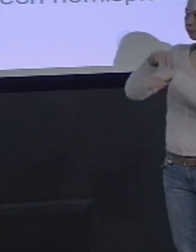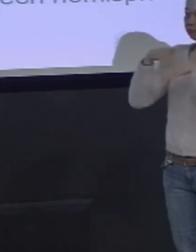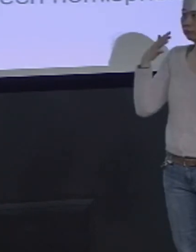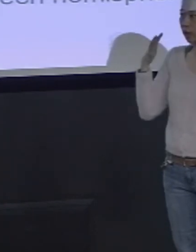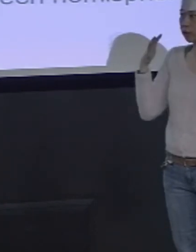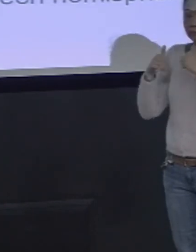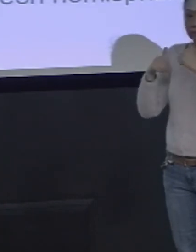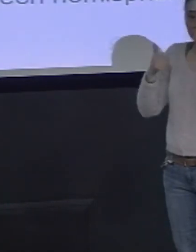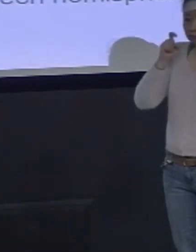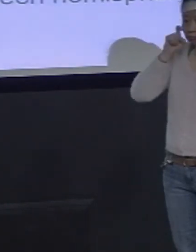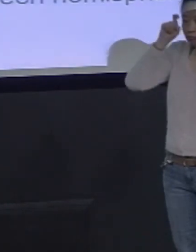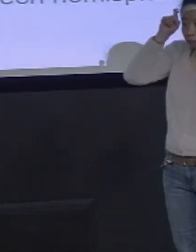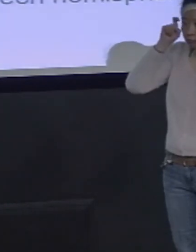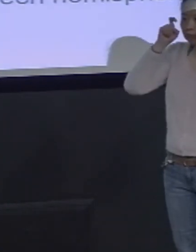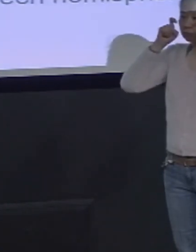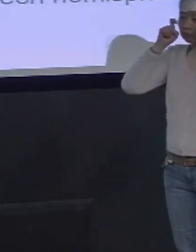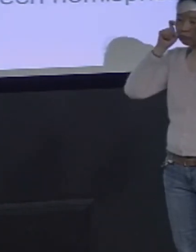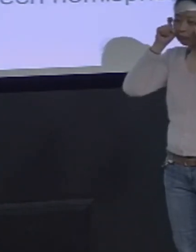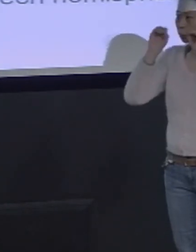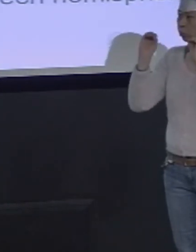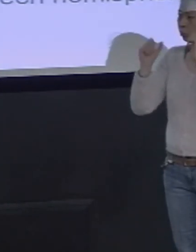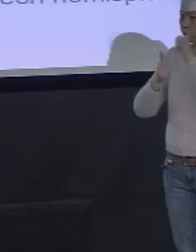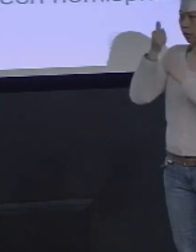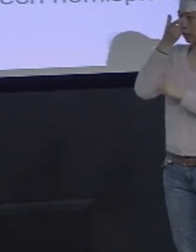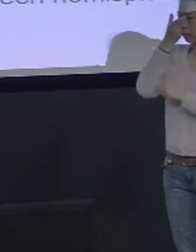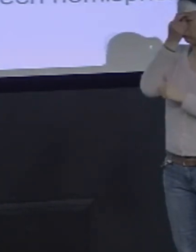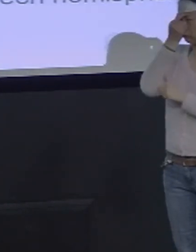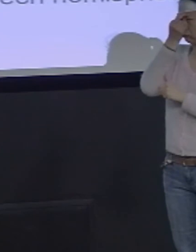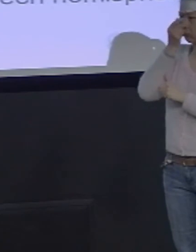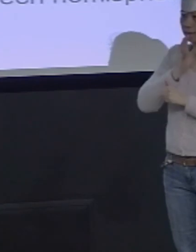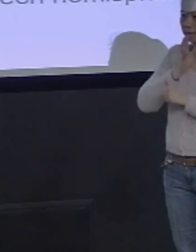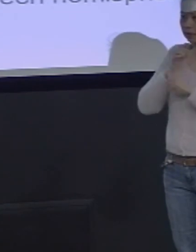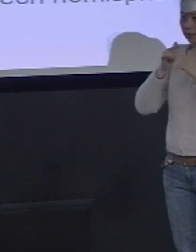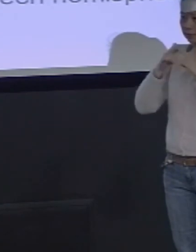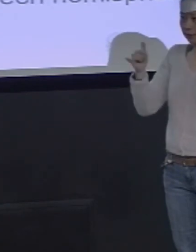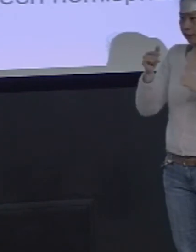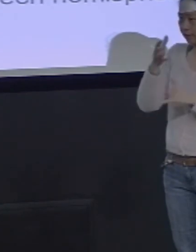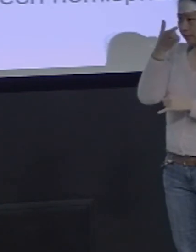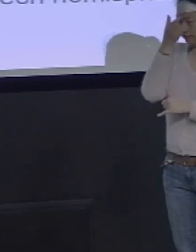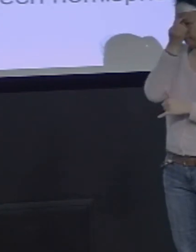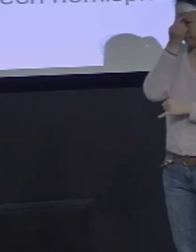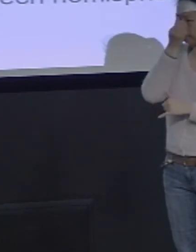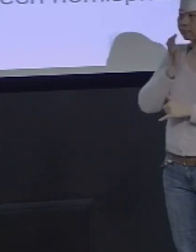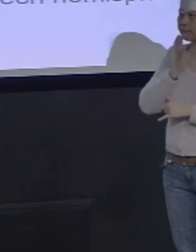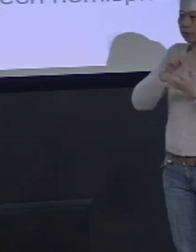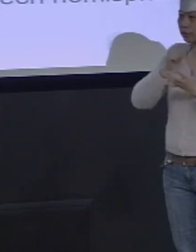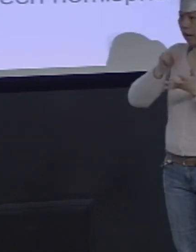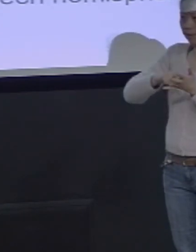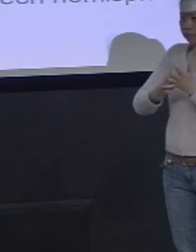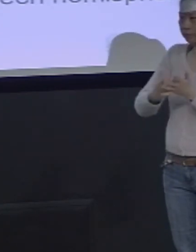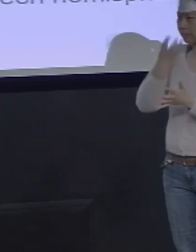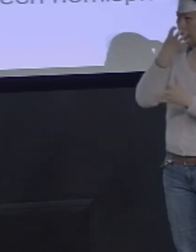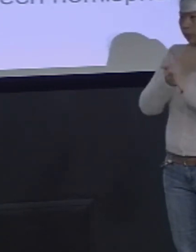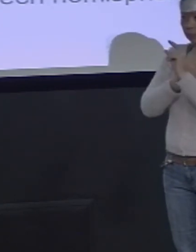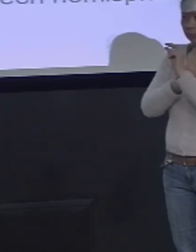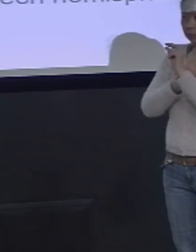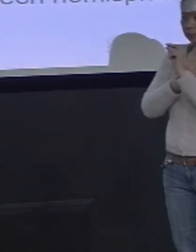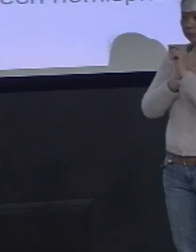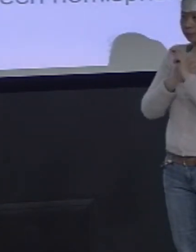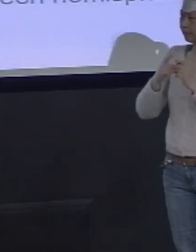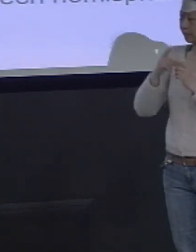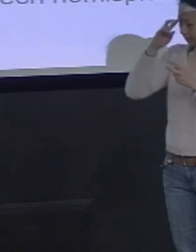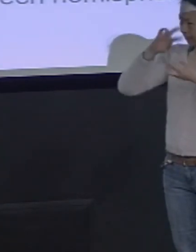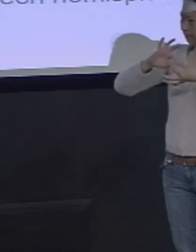It seems like, you know, the most you might see in Asia is just a slight furrowing of the brows, and that might be the extent of it. You don't see